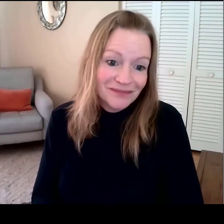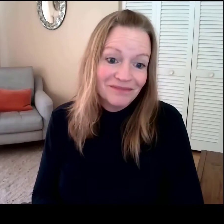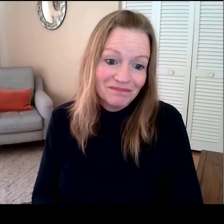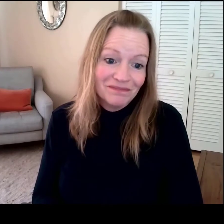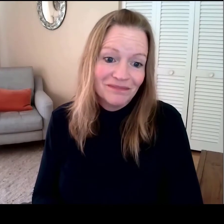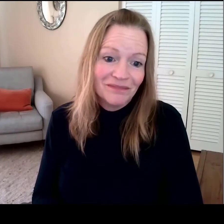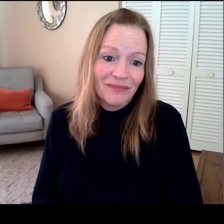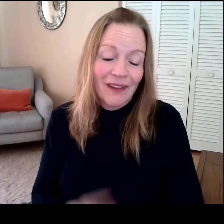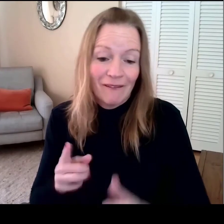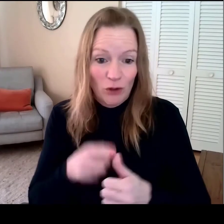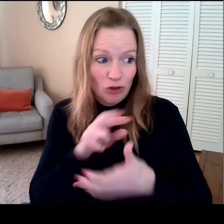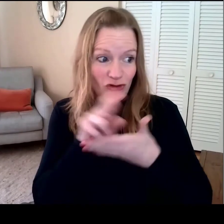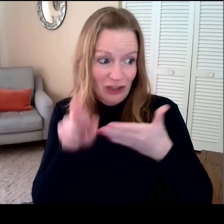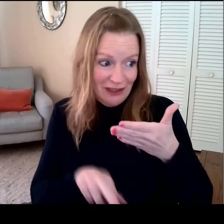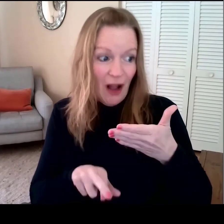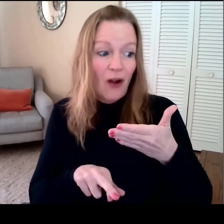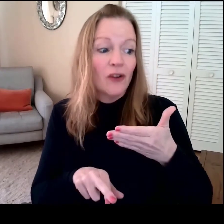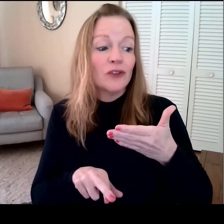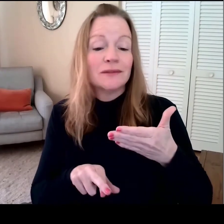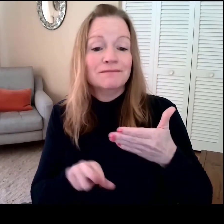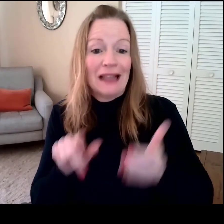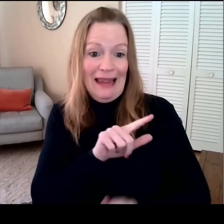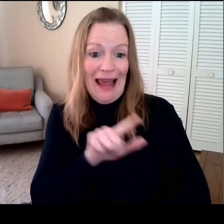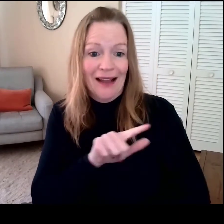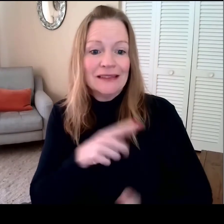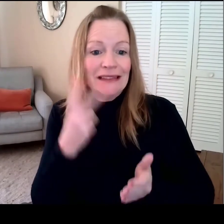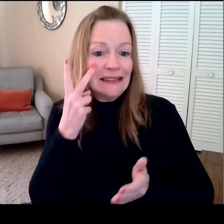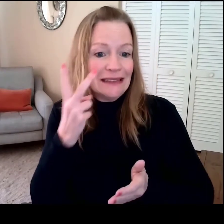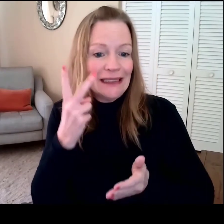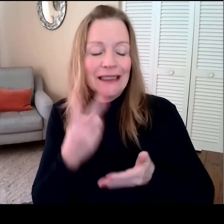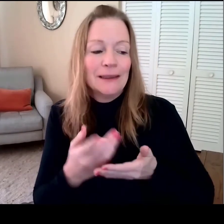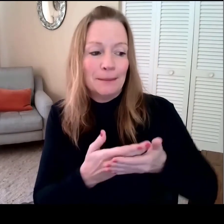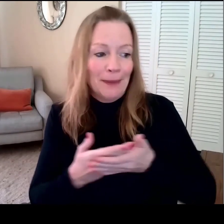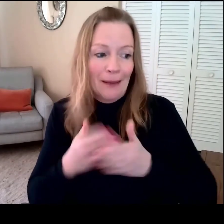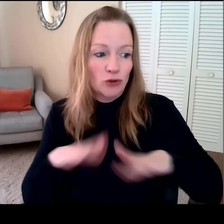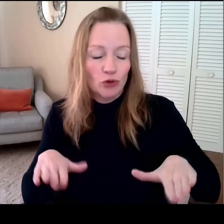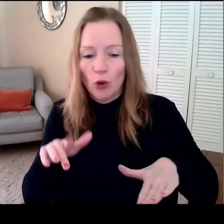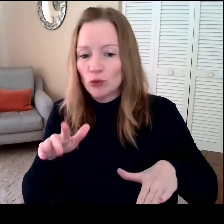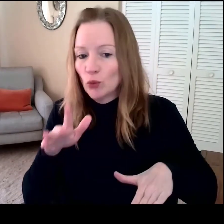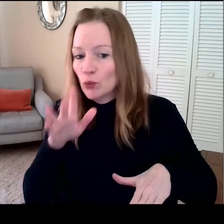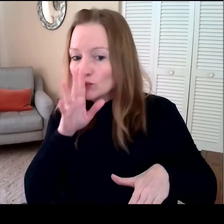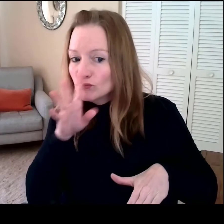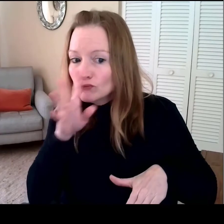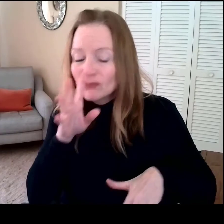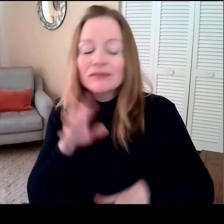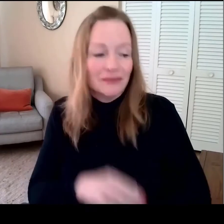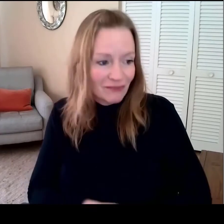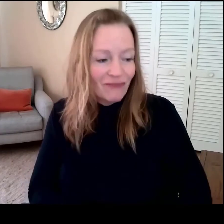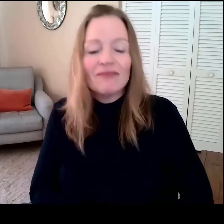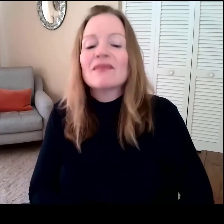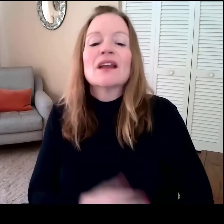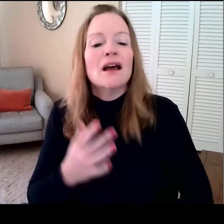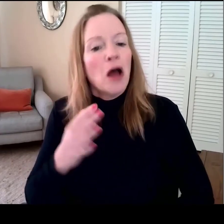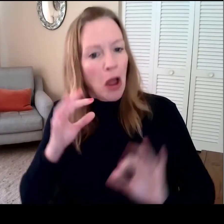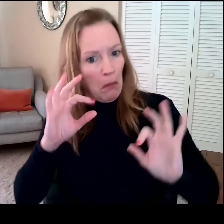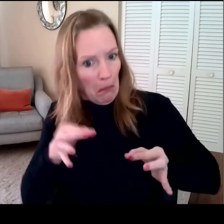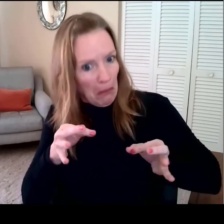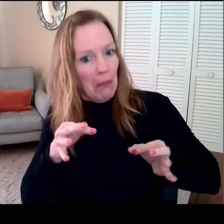First results from the non-signing infants and children show that they looked more below the face.